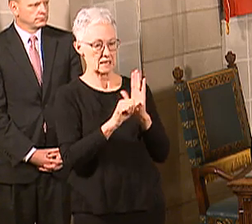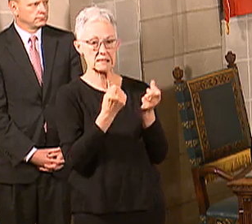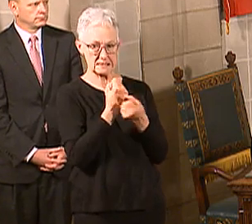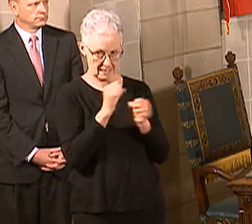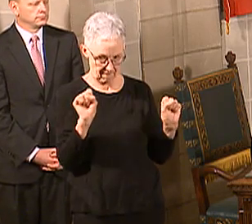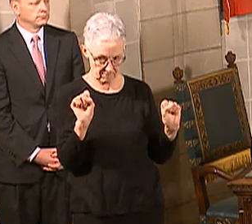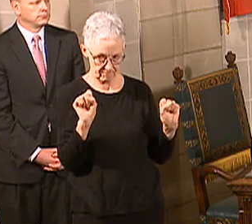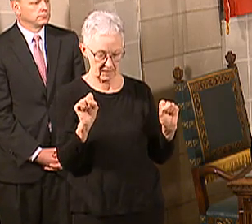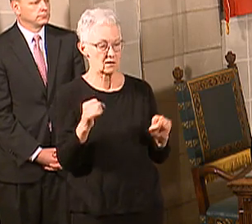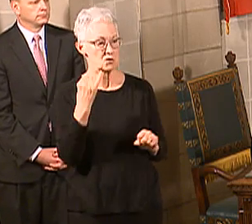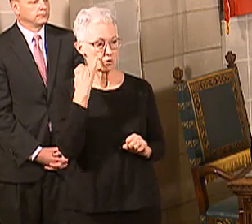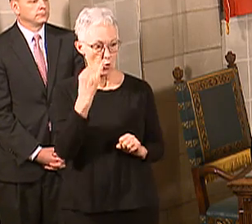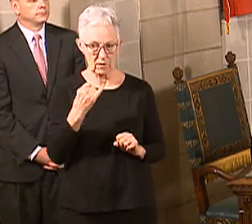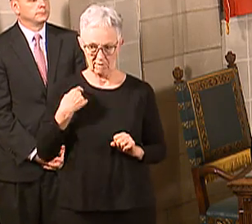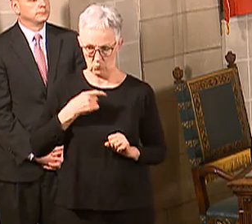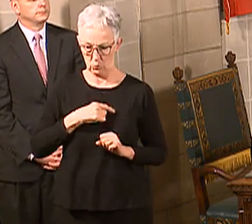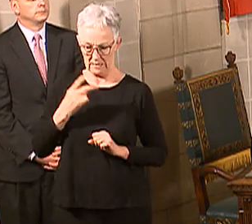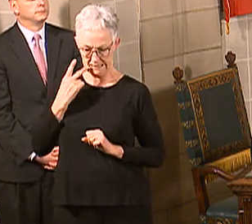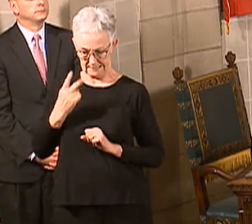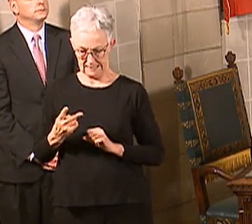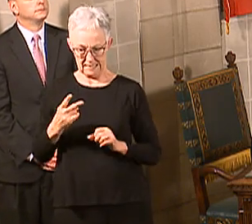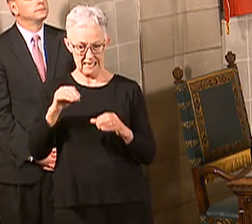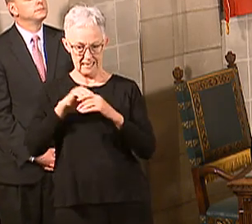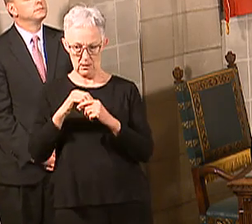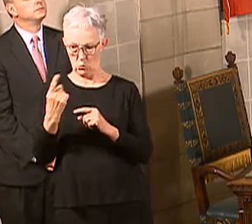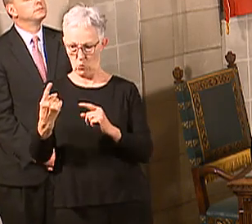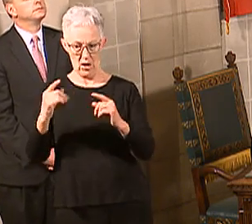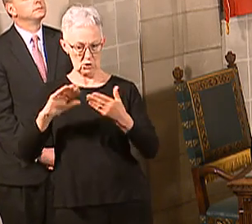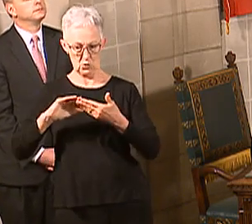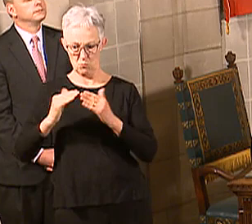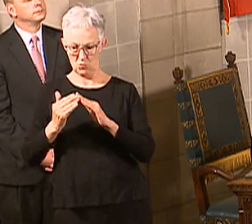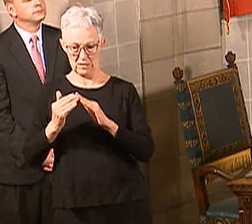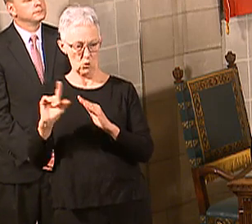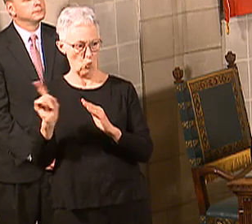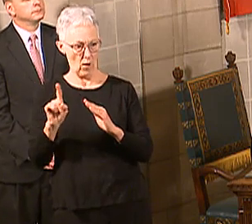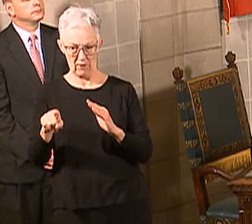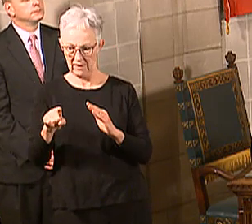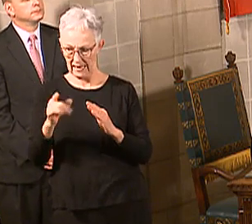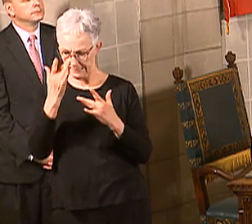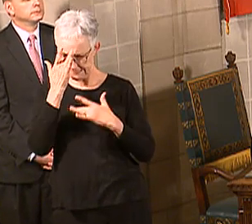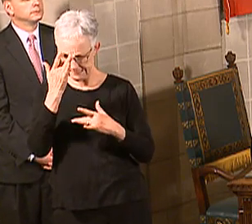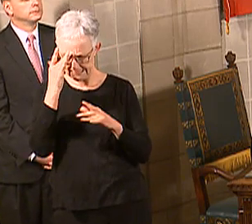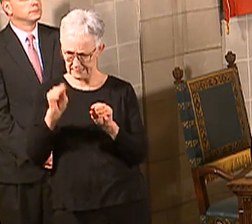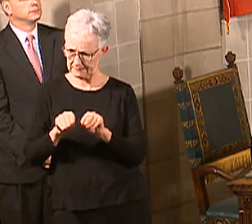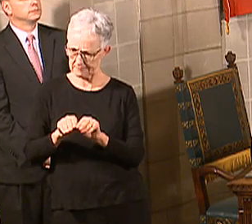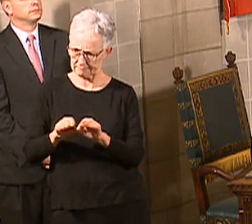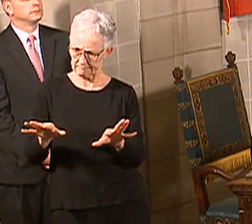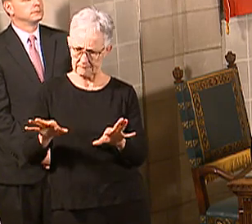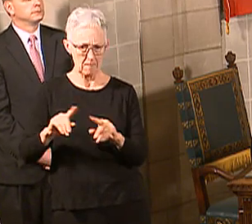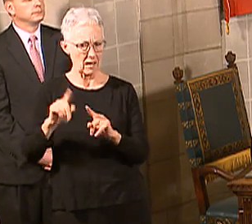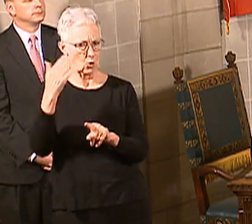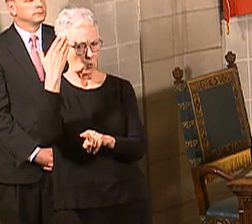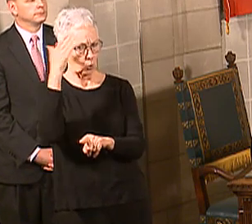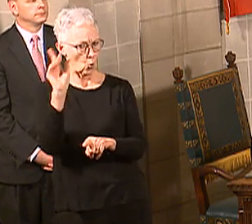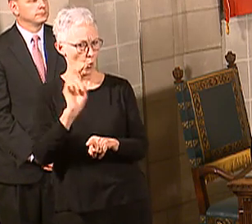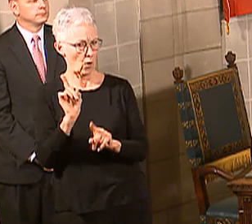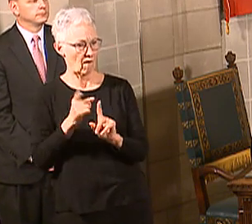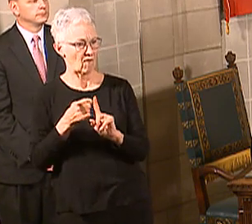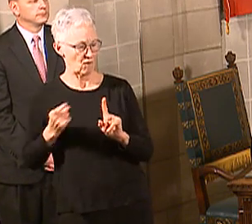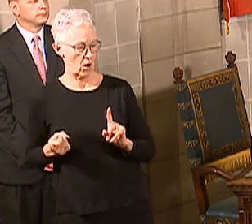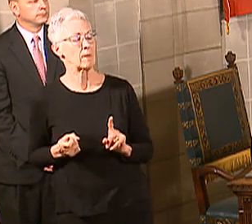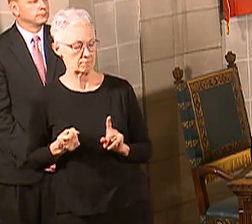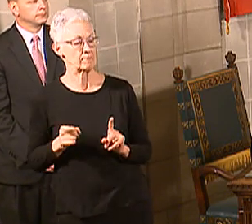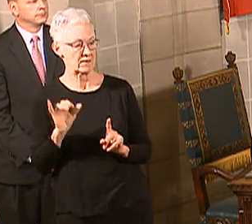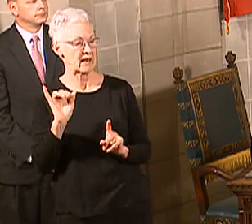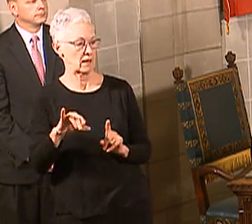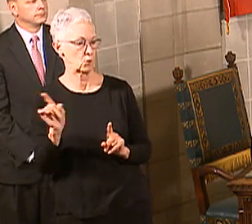case, that's when we'll issue a DHM and really tailor it for that region so that we're timing it as best possible as we can to when we think